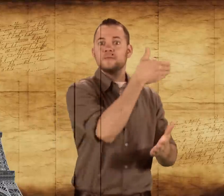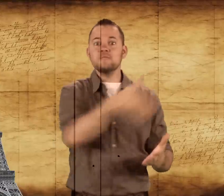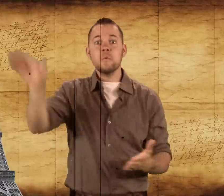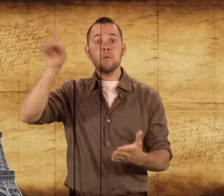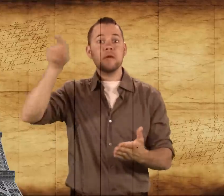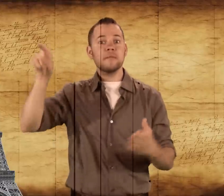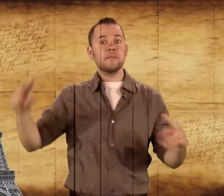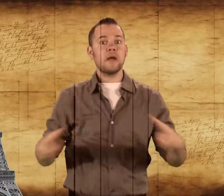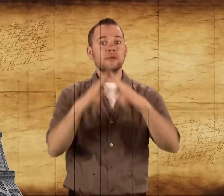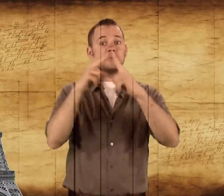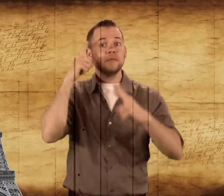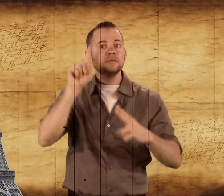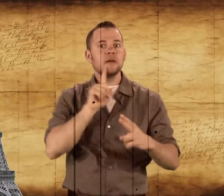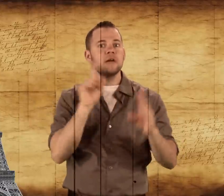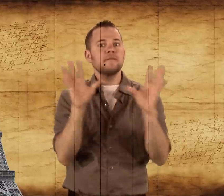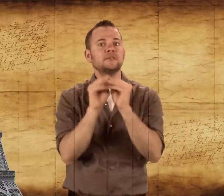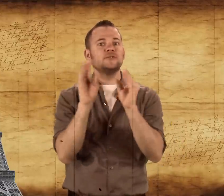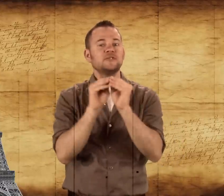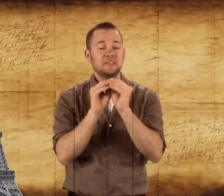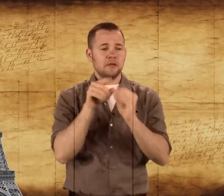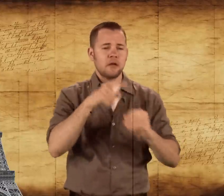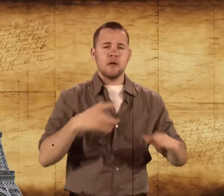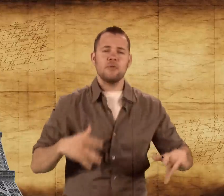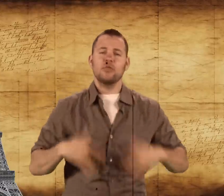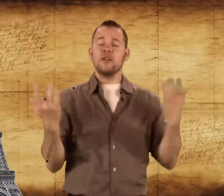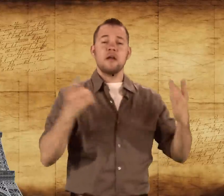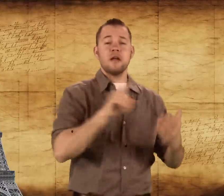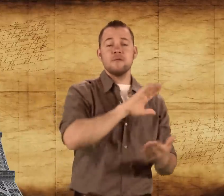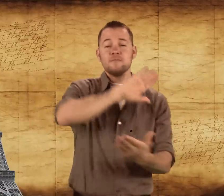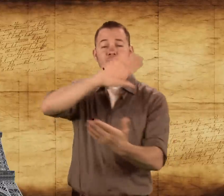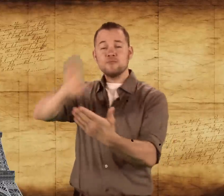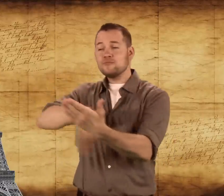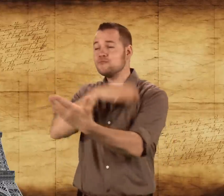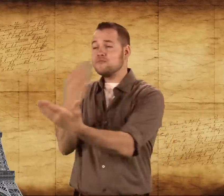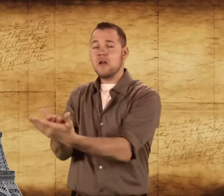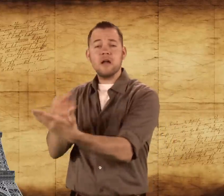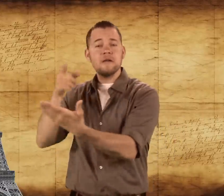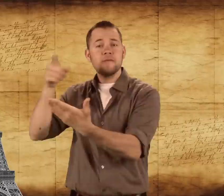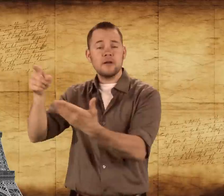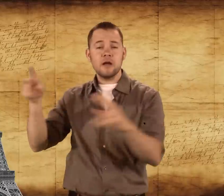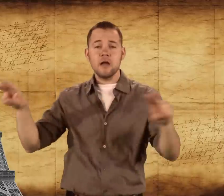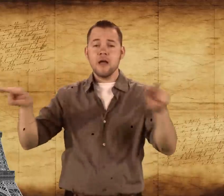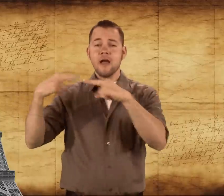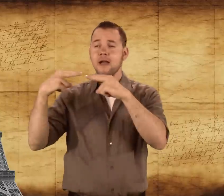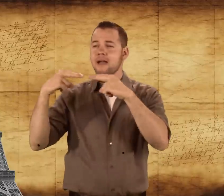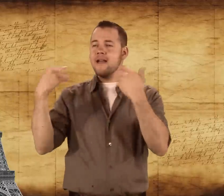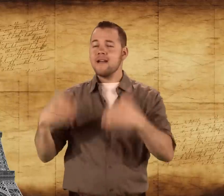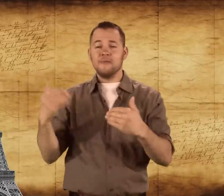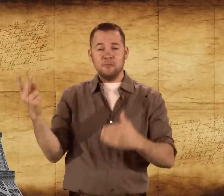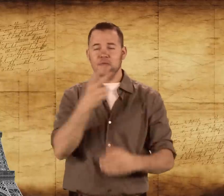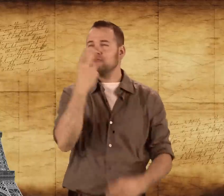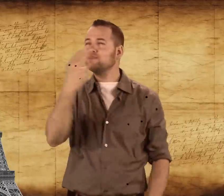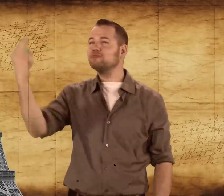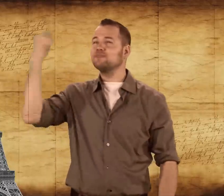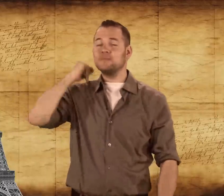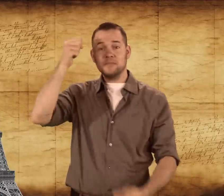And he asked them to fly to Paris for a conference. When they arrived and laid eyes on one another,